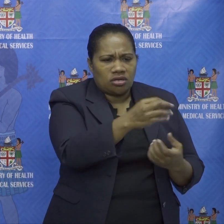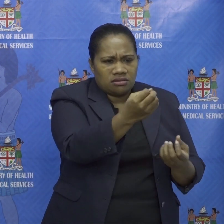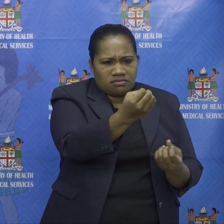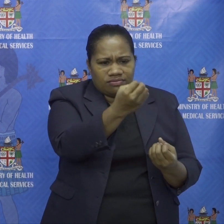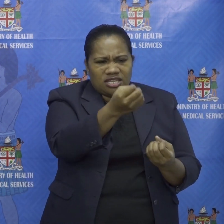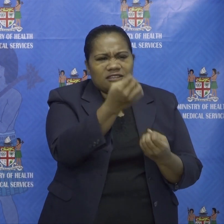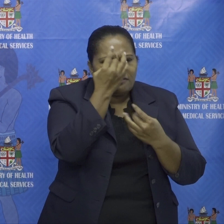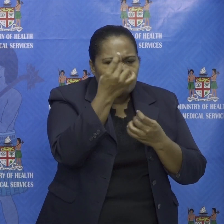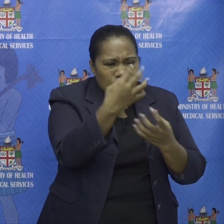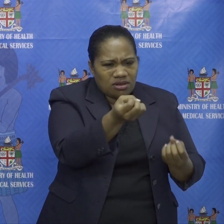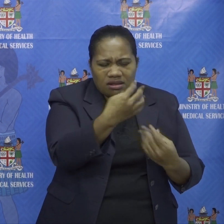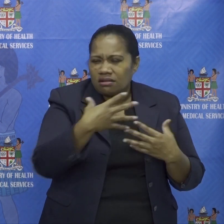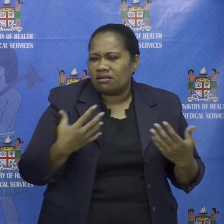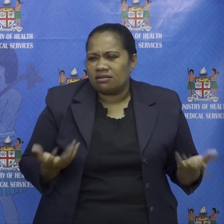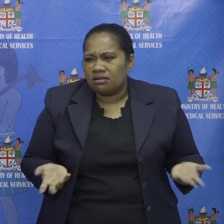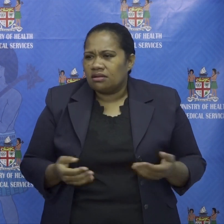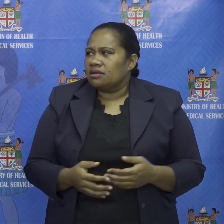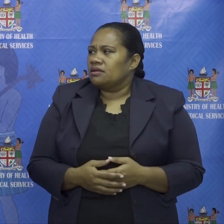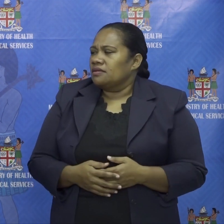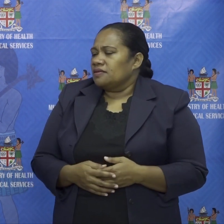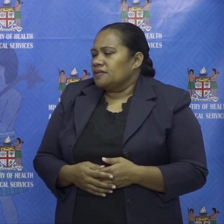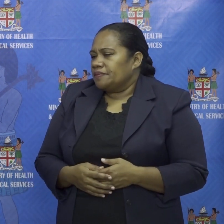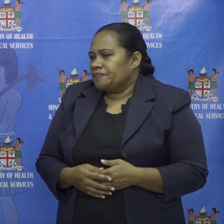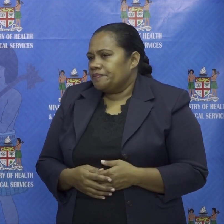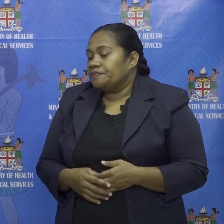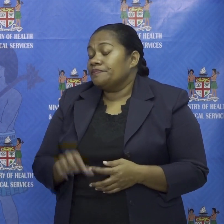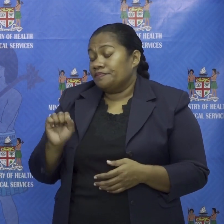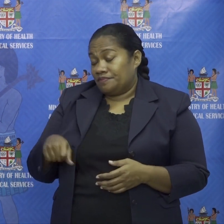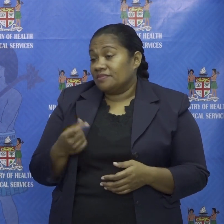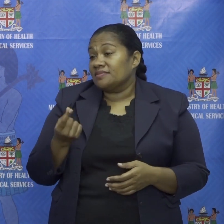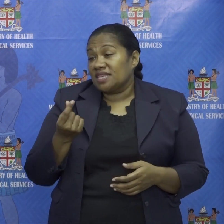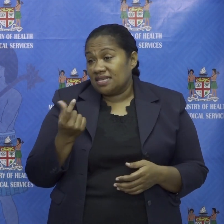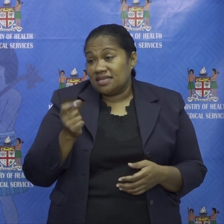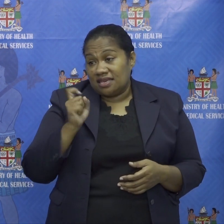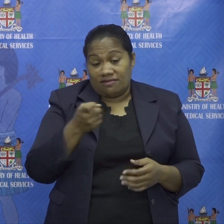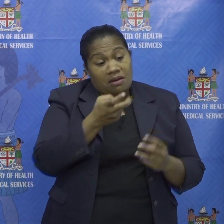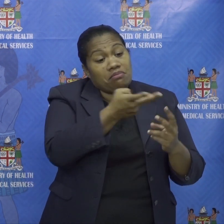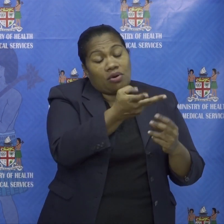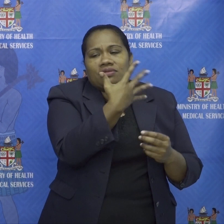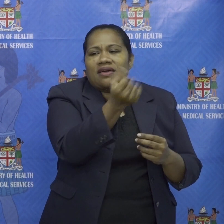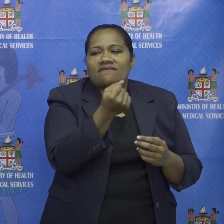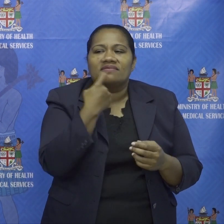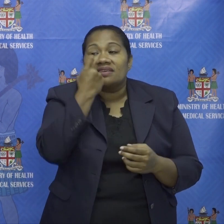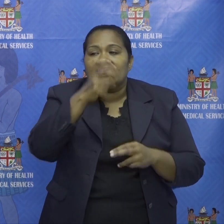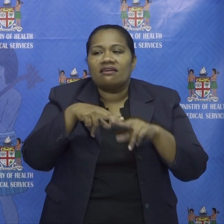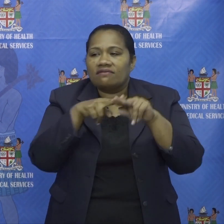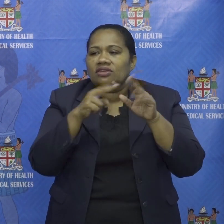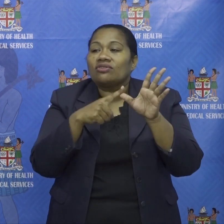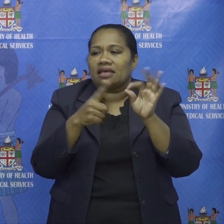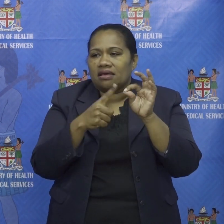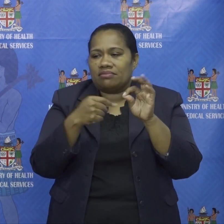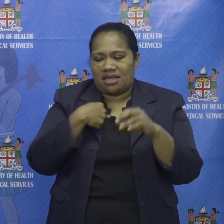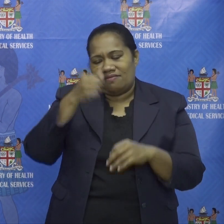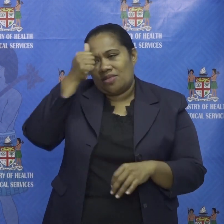gathered from him yeah i mean you know it would have been easy if both of them had the cafe g app and it was only i would have known it